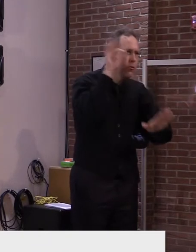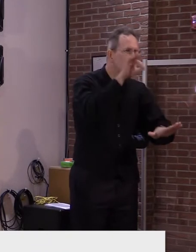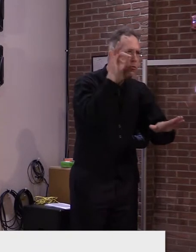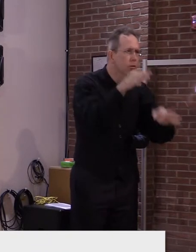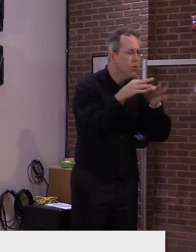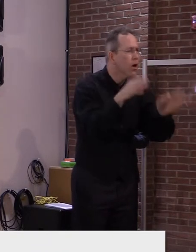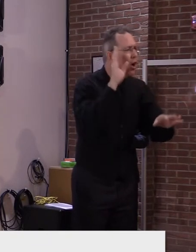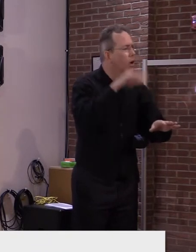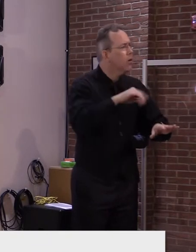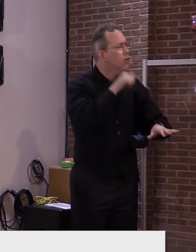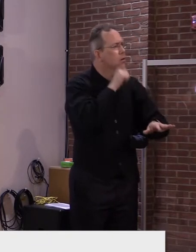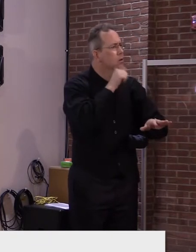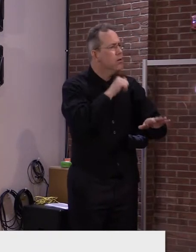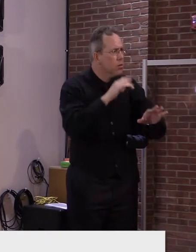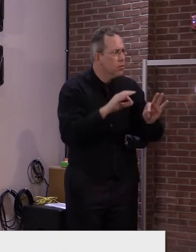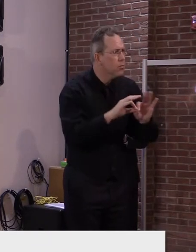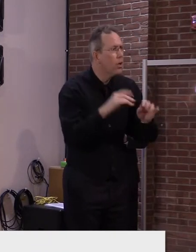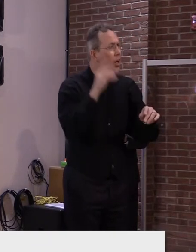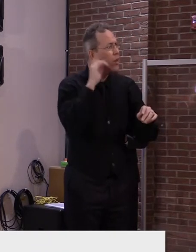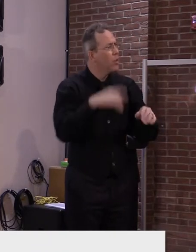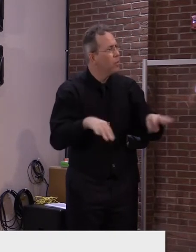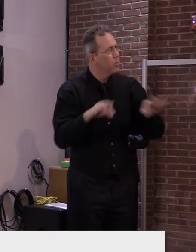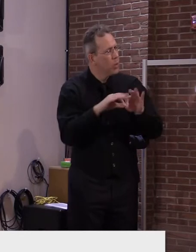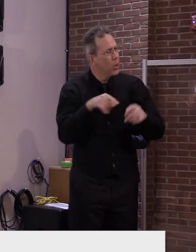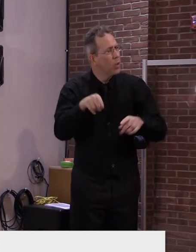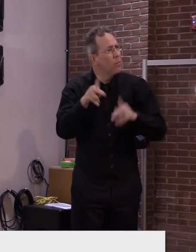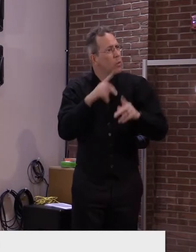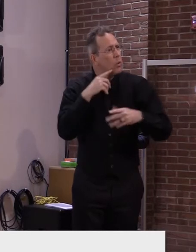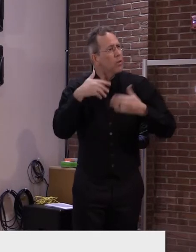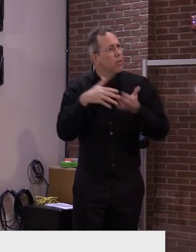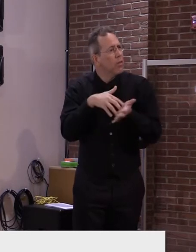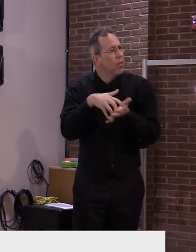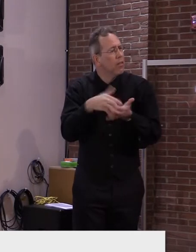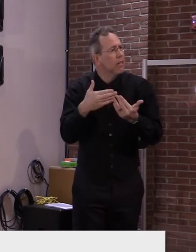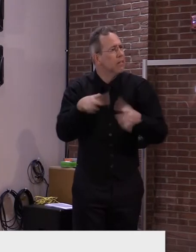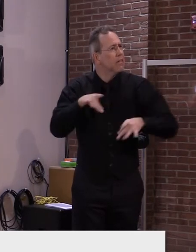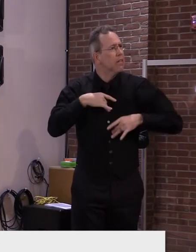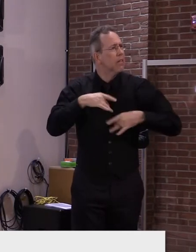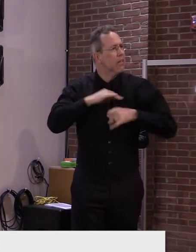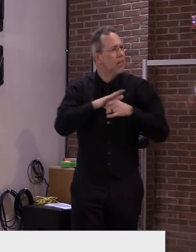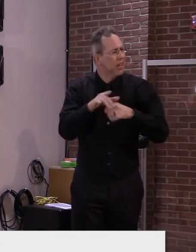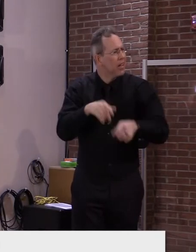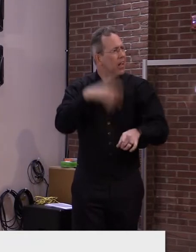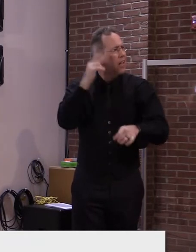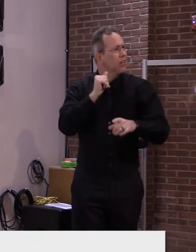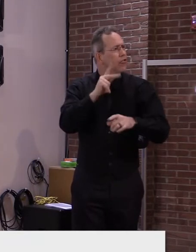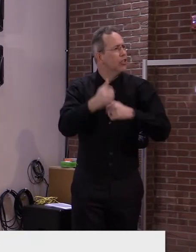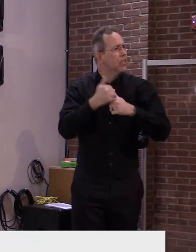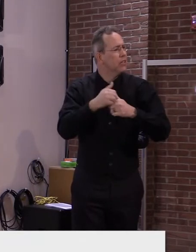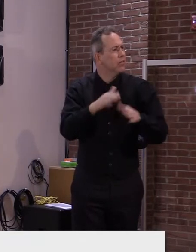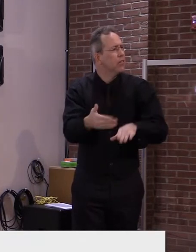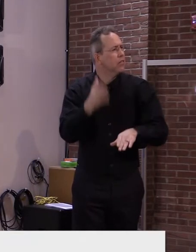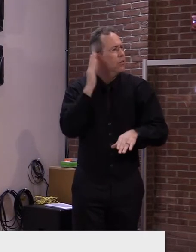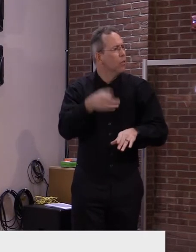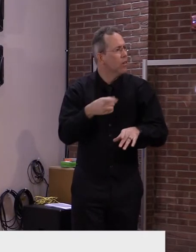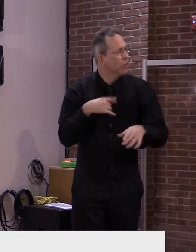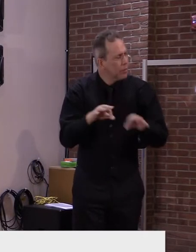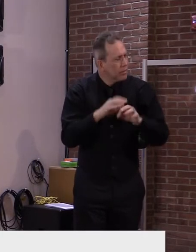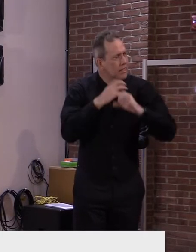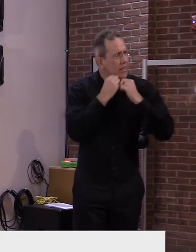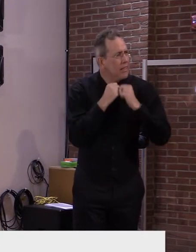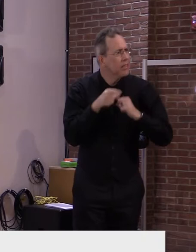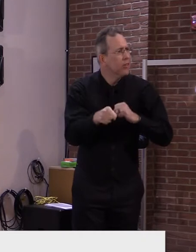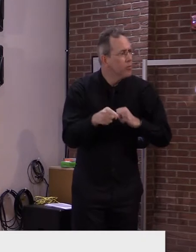at greatest risk of hospitalization and death, the faster we can get back to normal. About 95